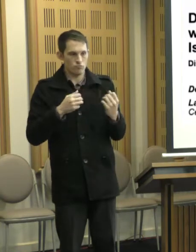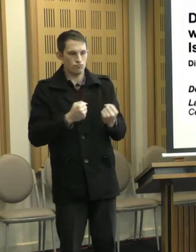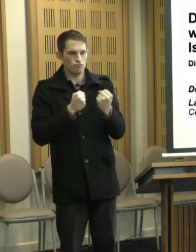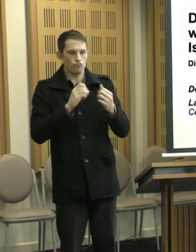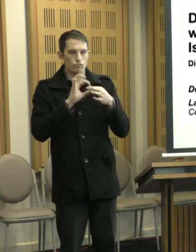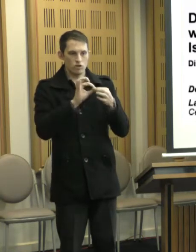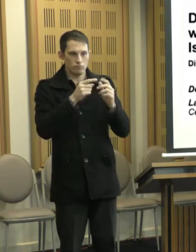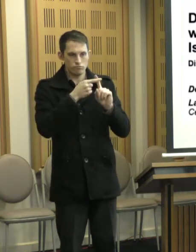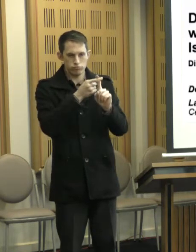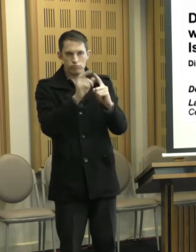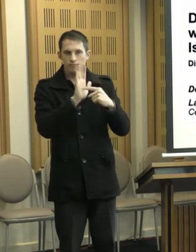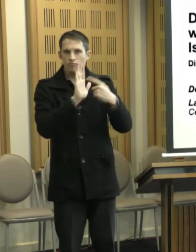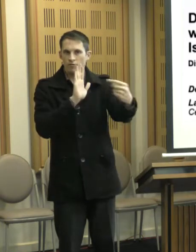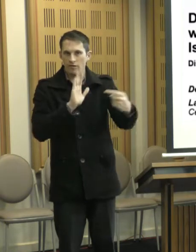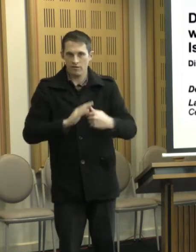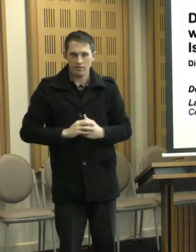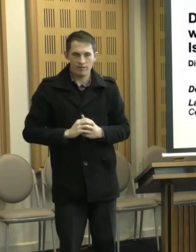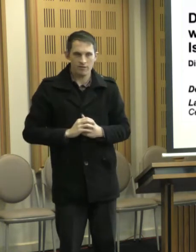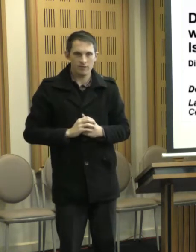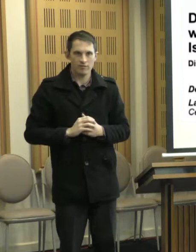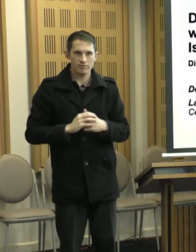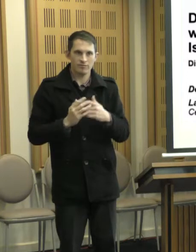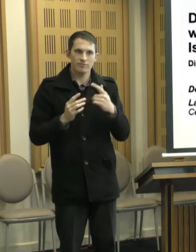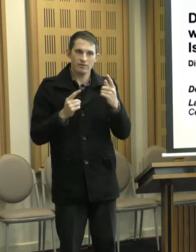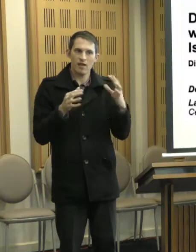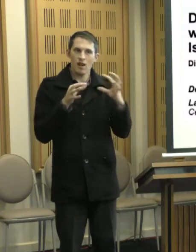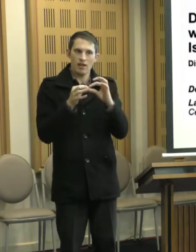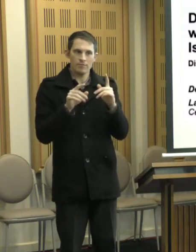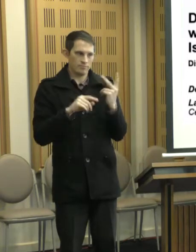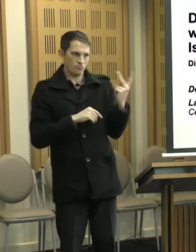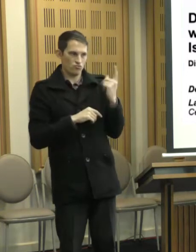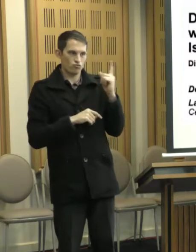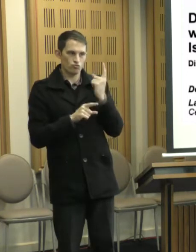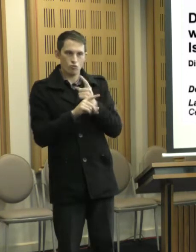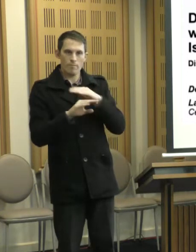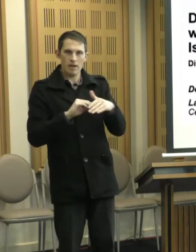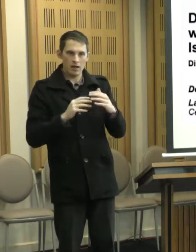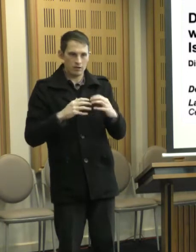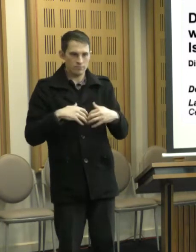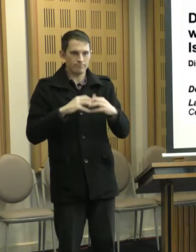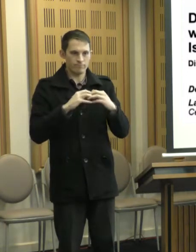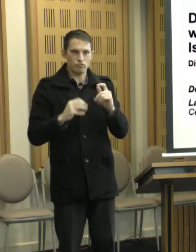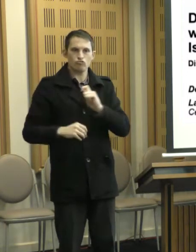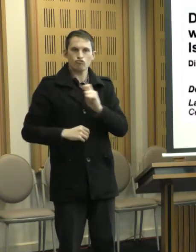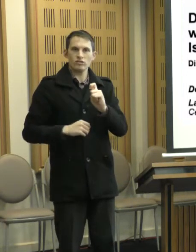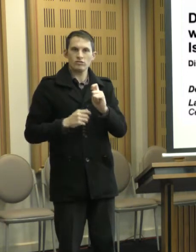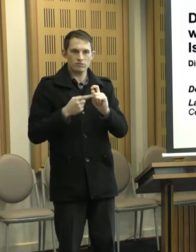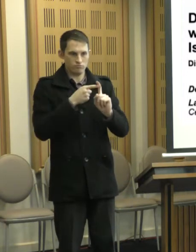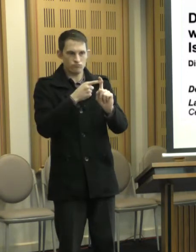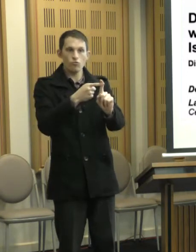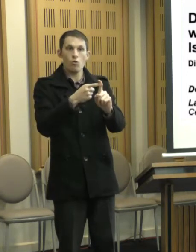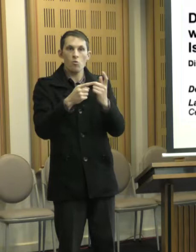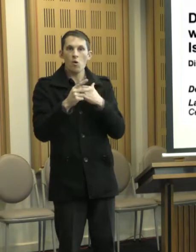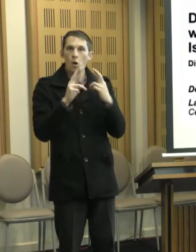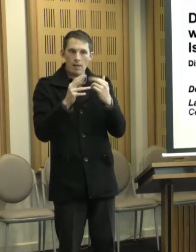um, and that gets back to the trust thing that we've both talked about. So, we hope that our, um, engagement